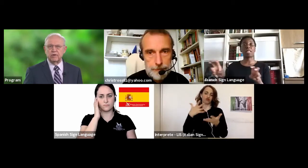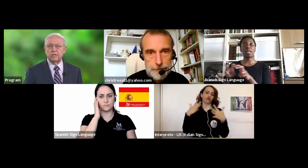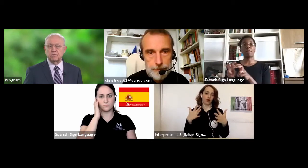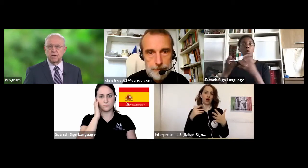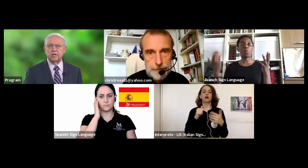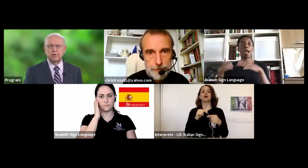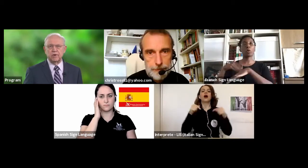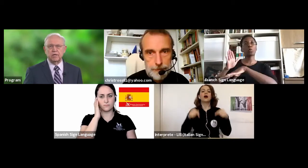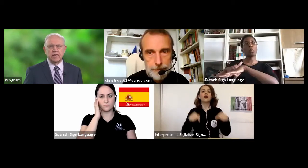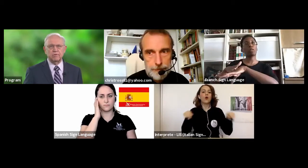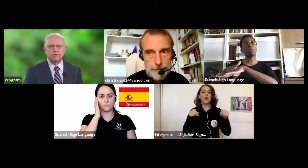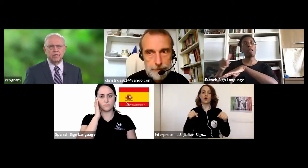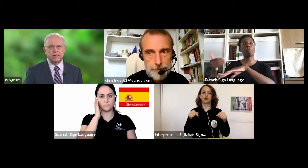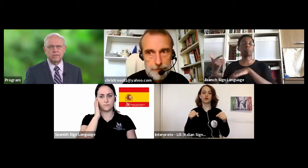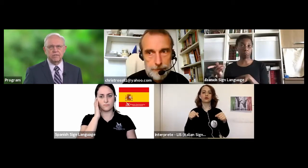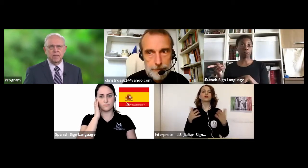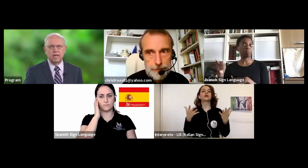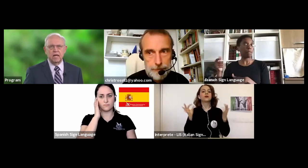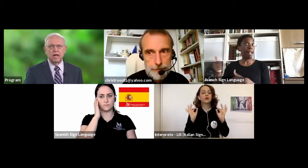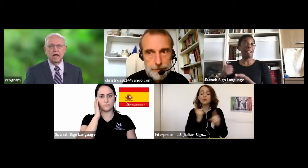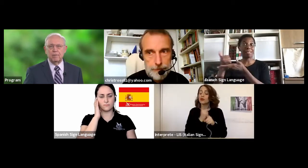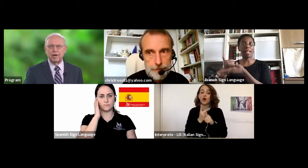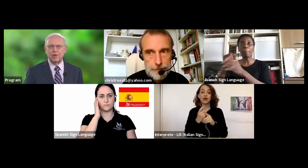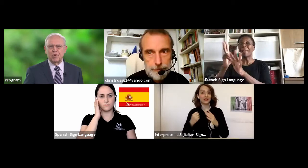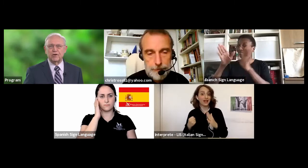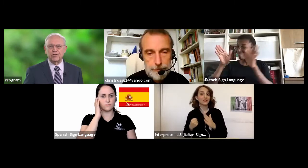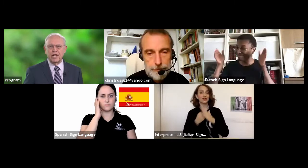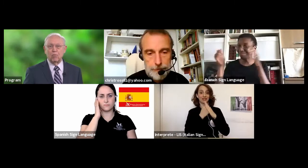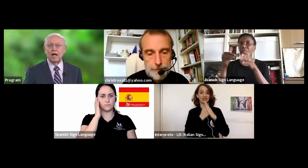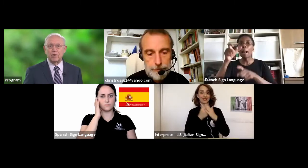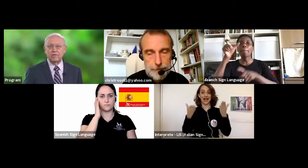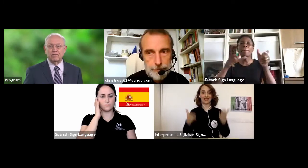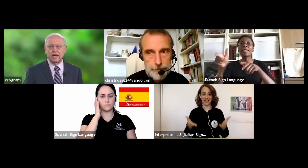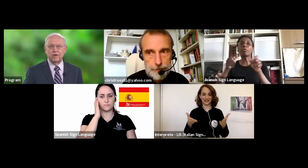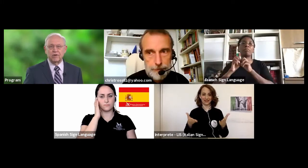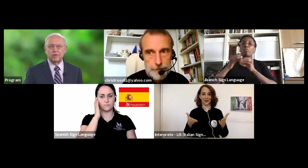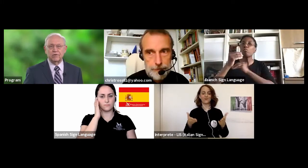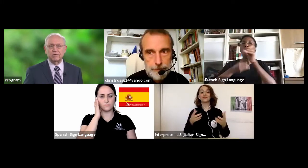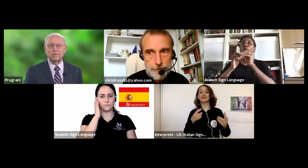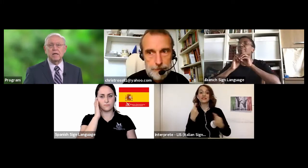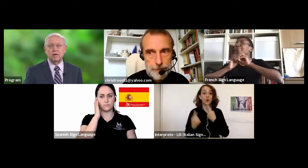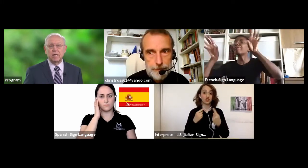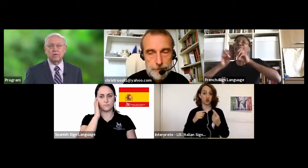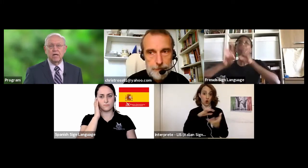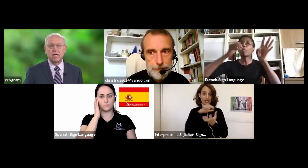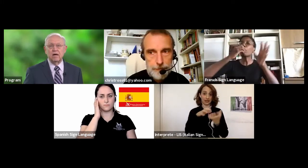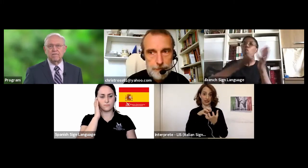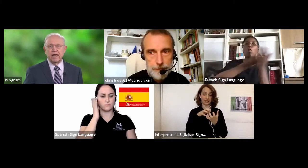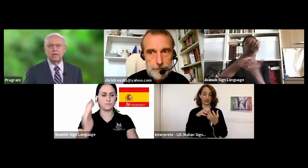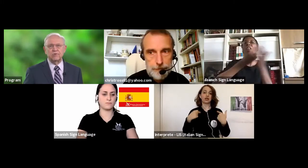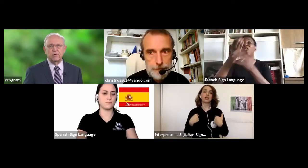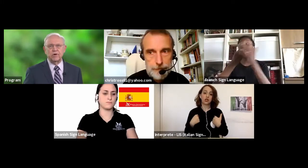missionaries, especially during times of crisis. I believe you will understand why we have invited her to speak about